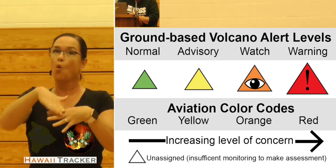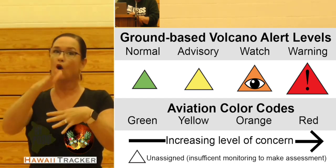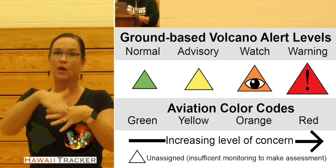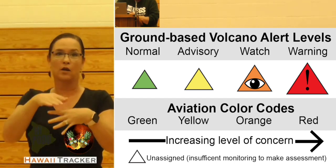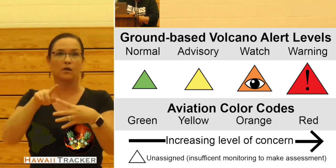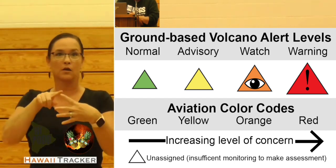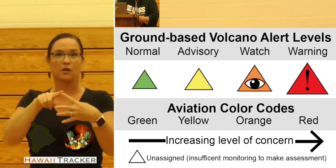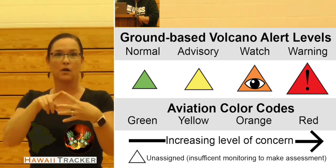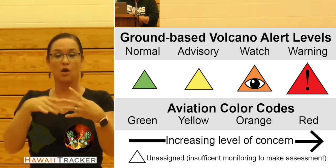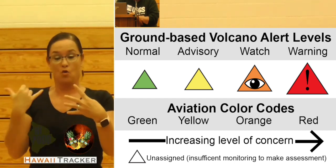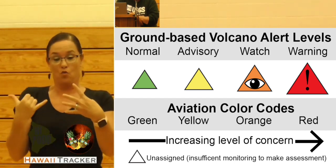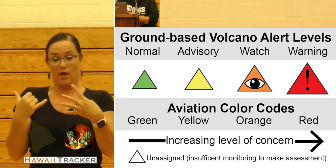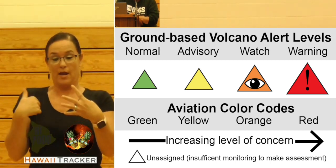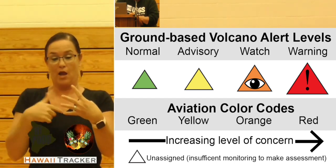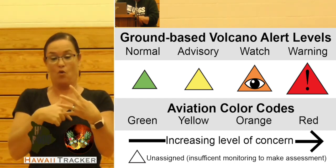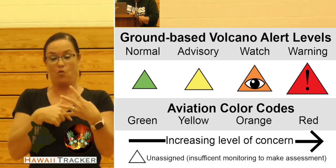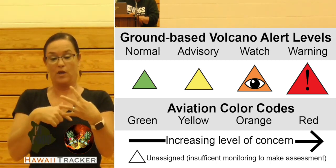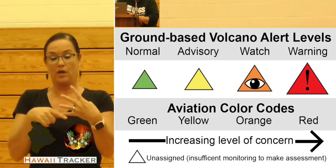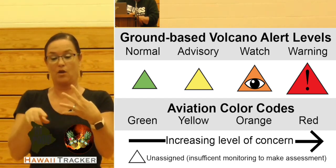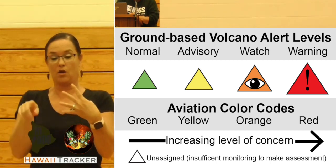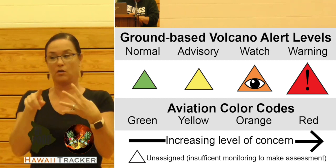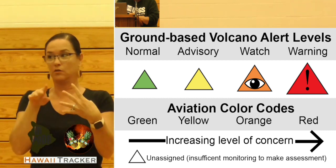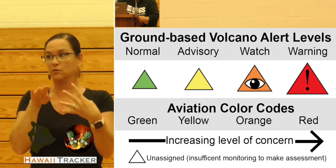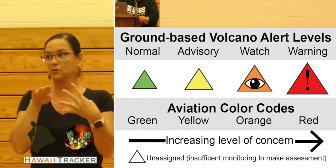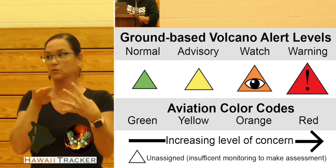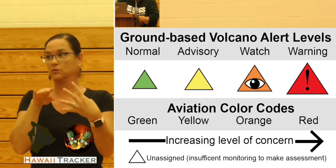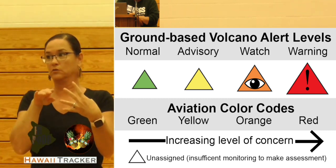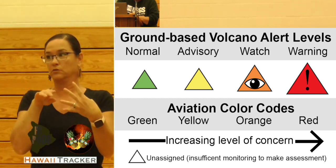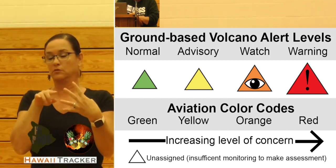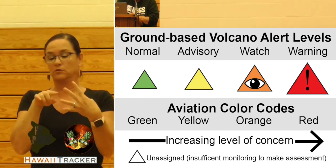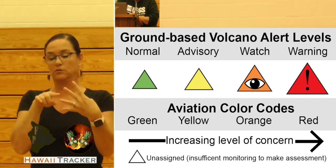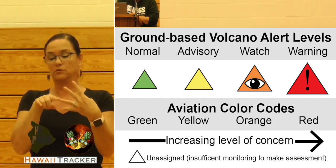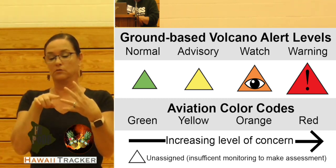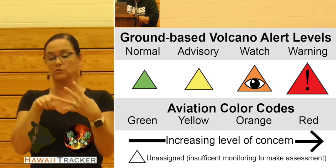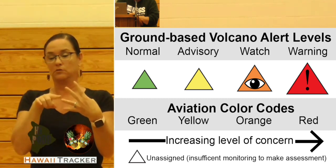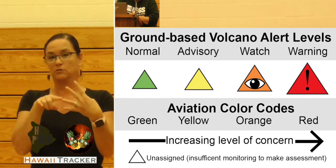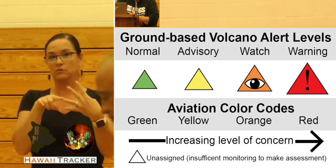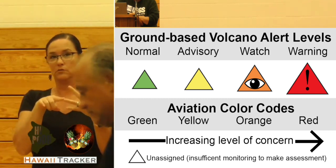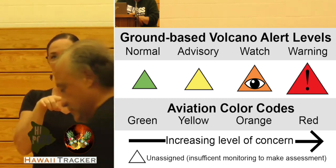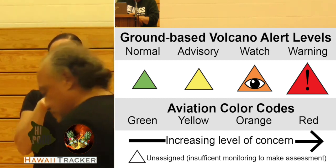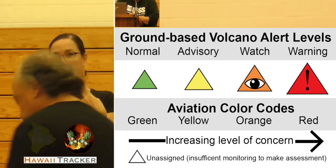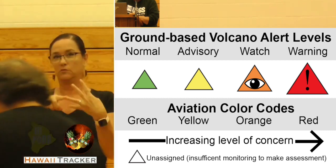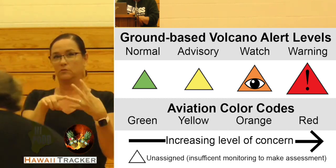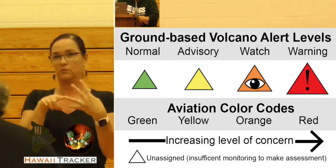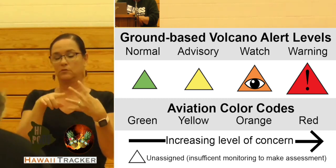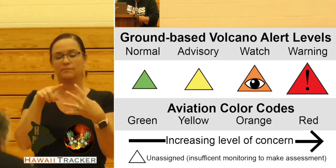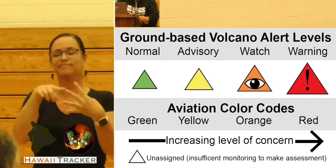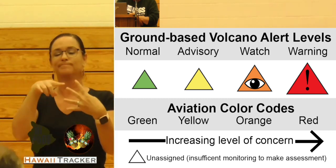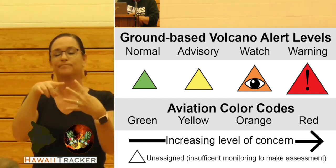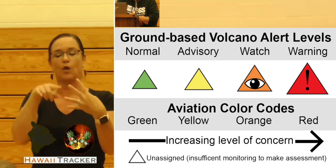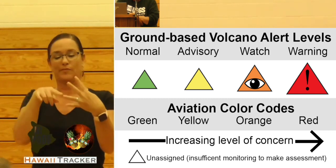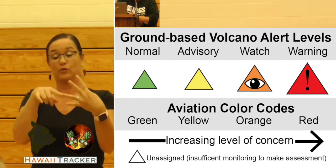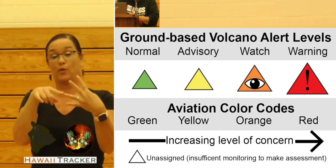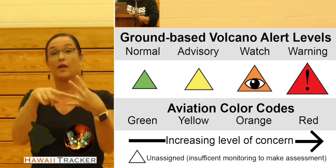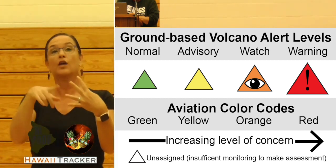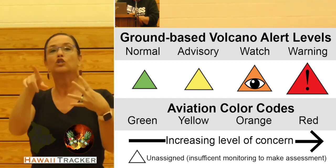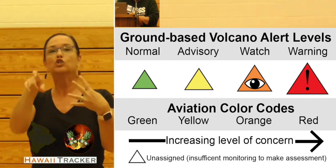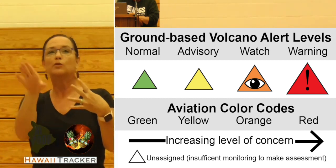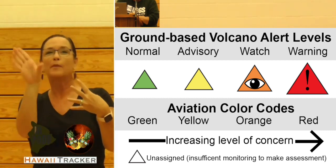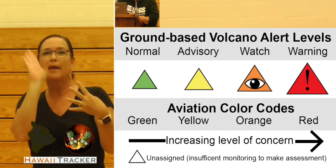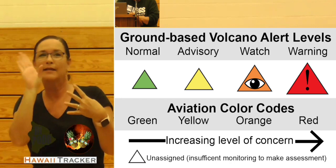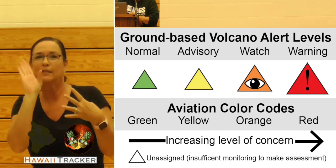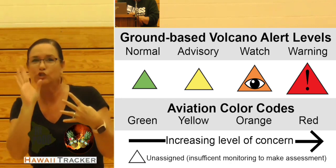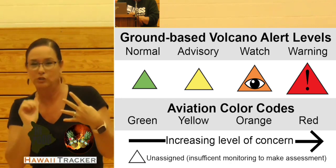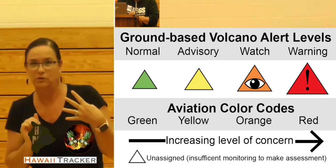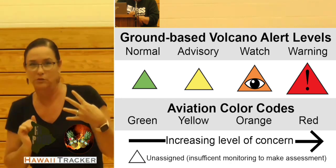Okay, right now we're in an advisory, so you know you're advised to be paying attention right,